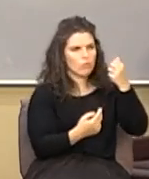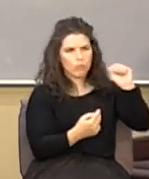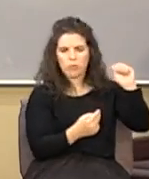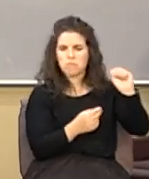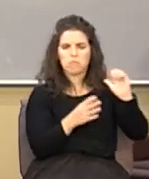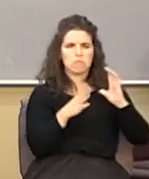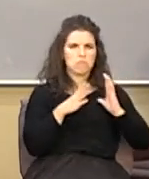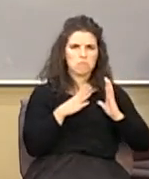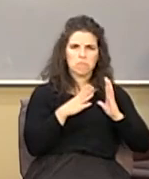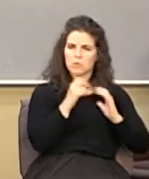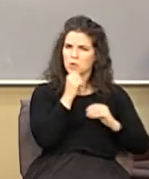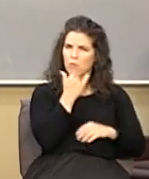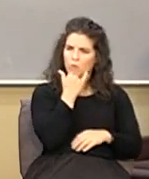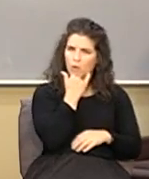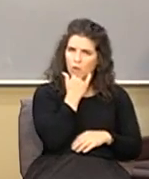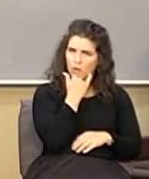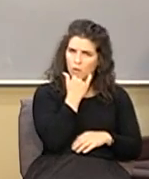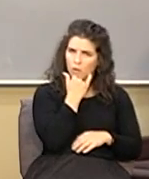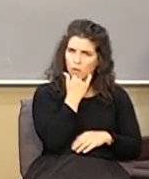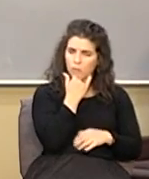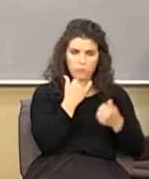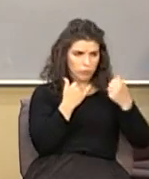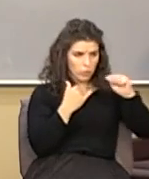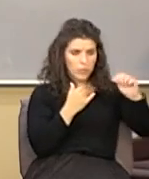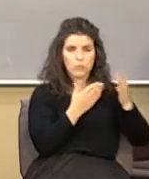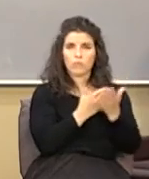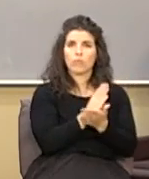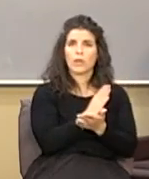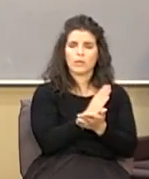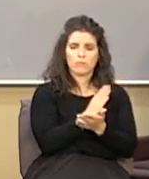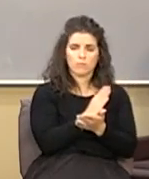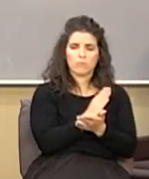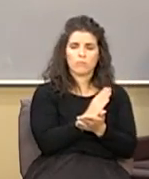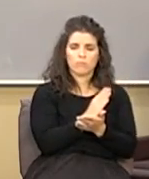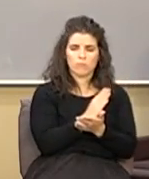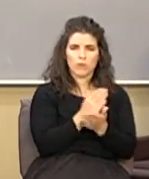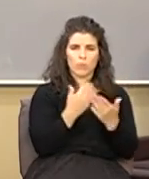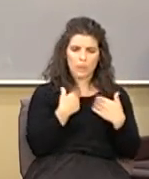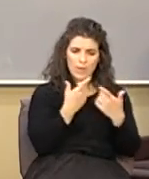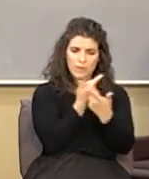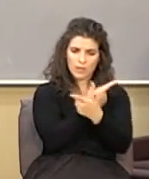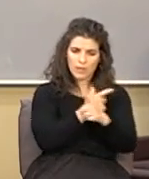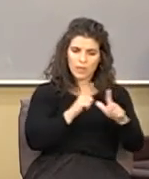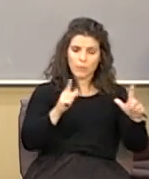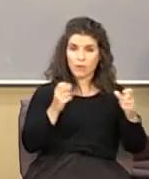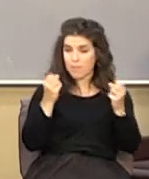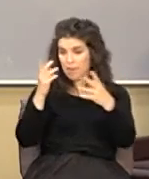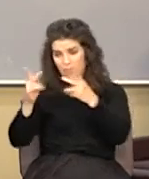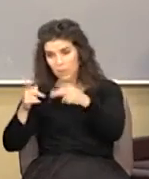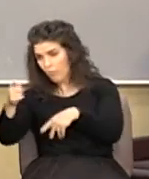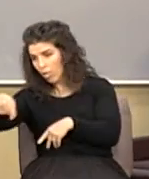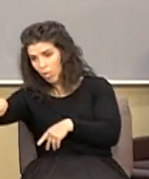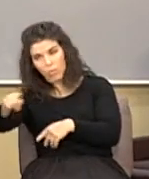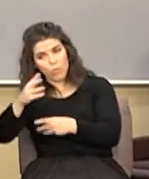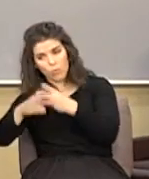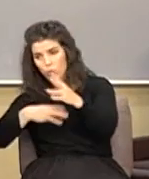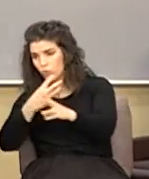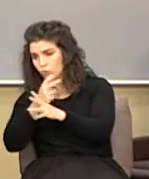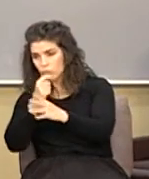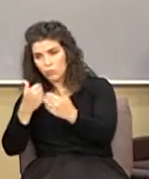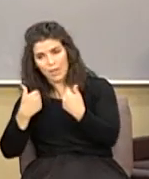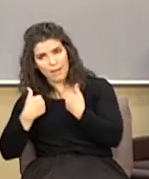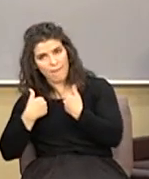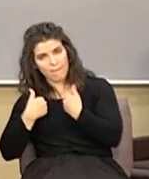is not wrong. Protesting is right. It's the right thing to do. And we have the liberty that many people in the world don't have to do that.